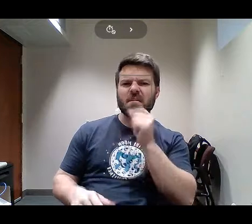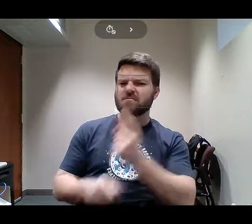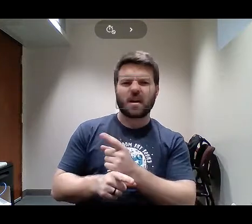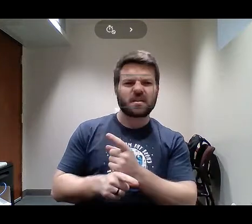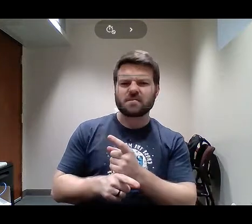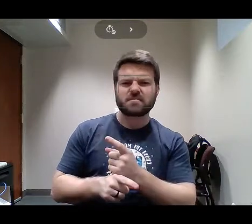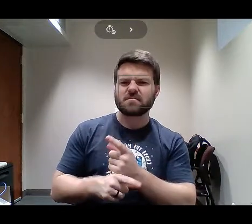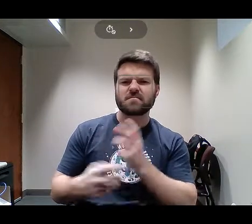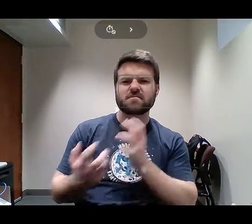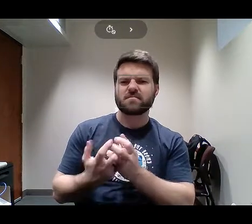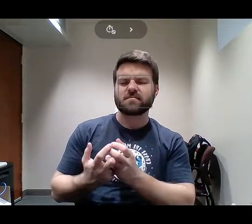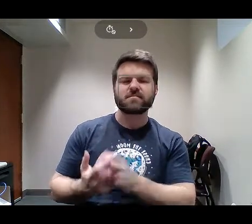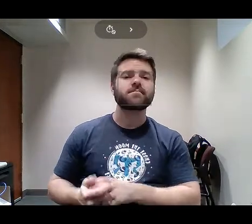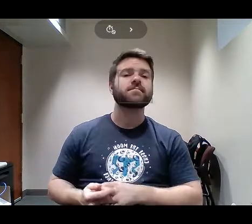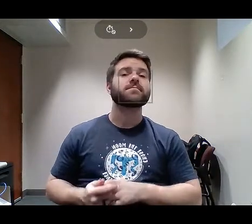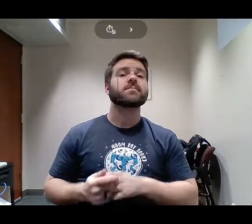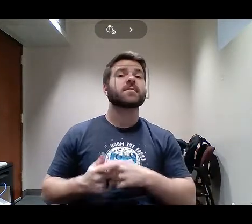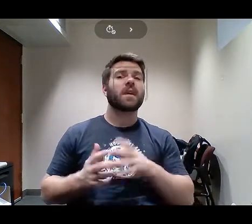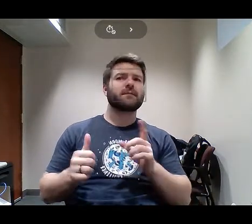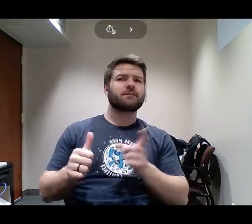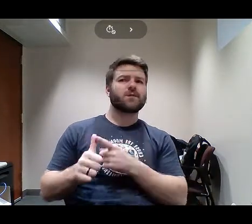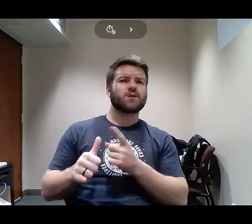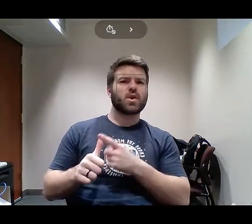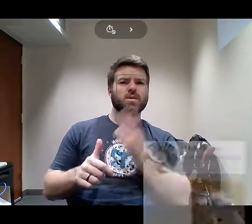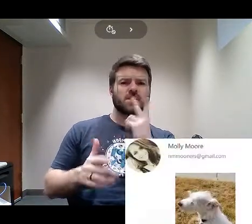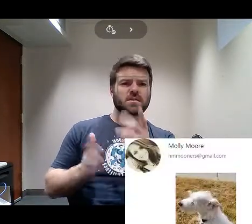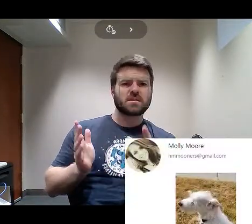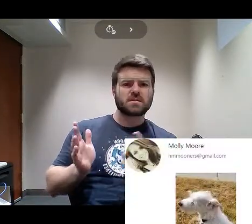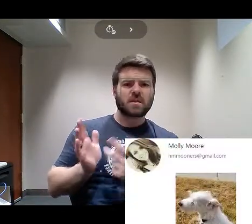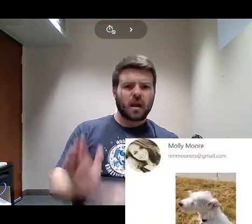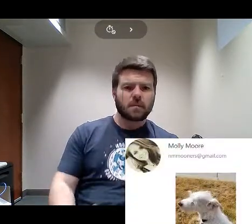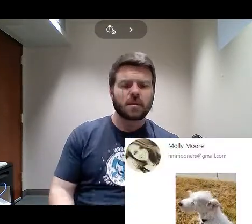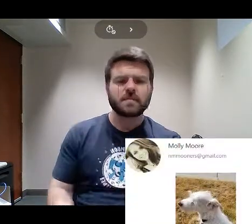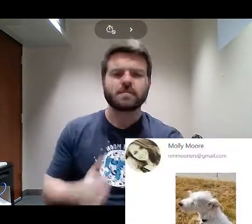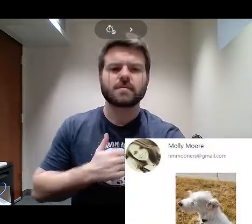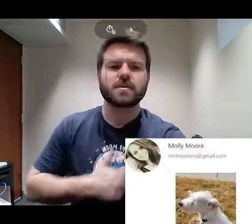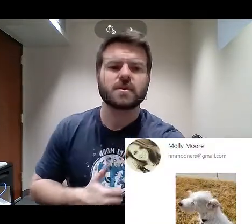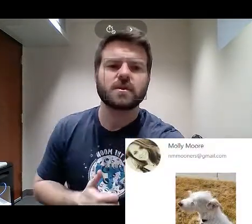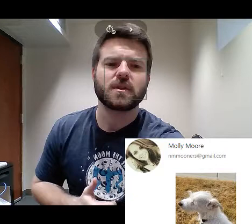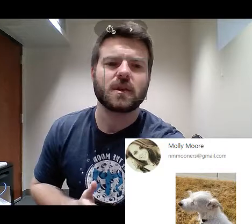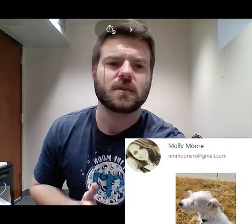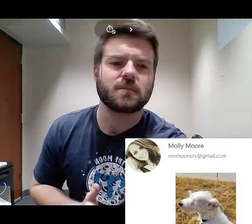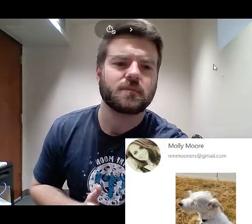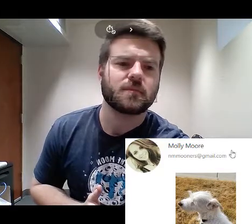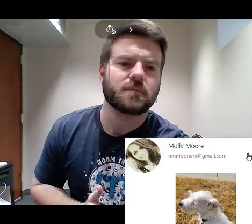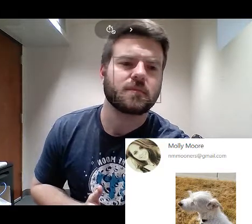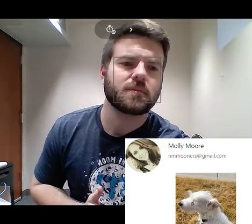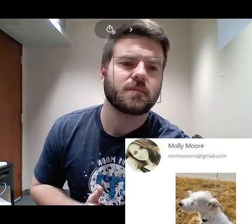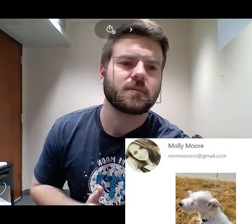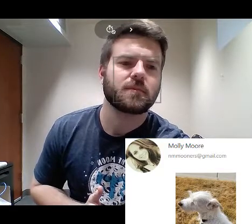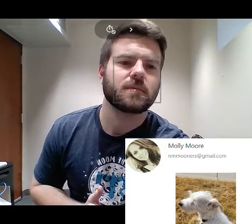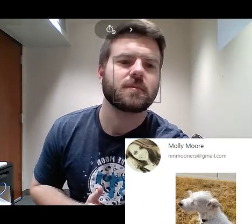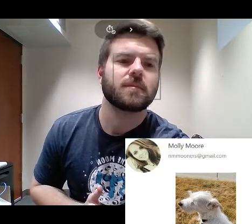to change my name. The news director said to me at the time, Nobody's going to remember Oprah, so we want to change your name.